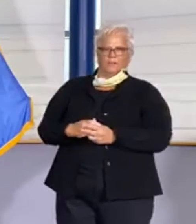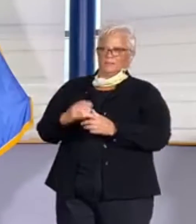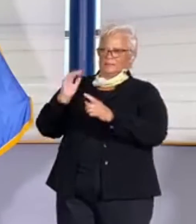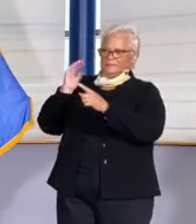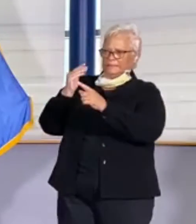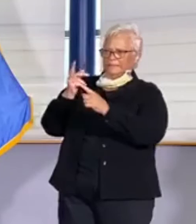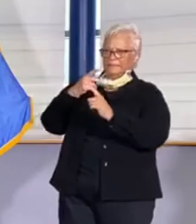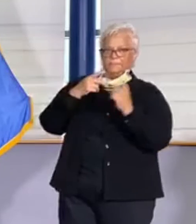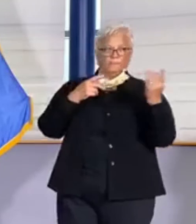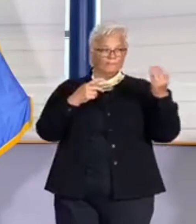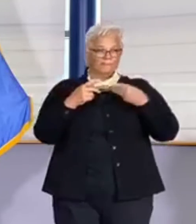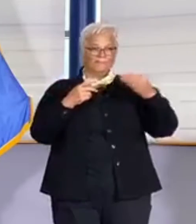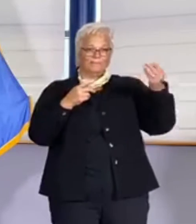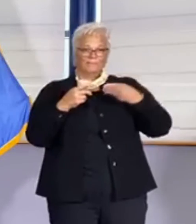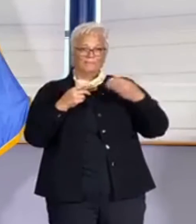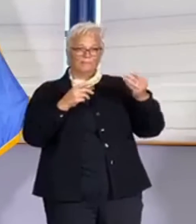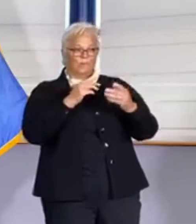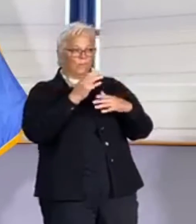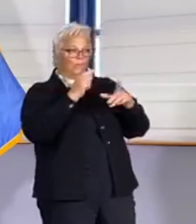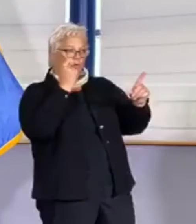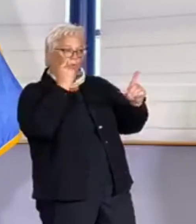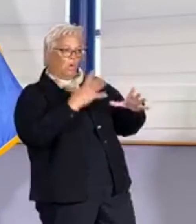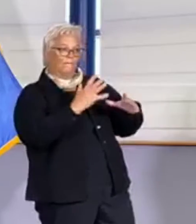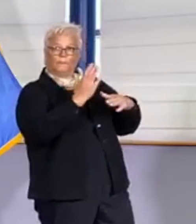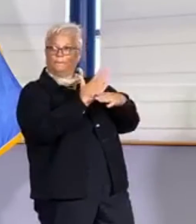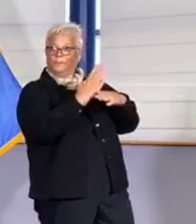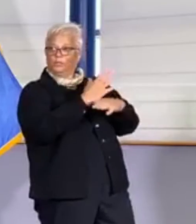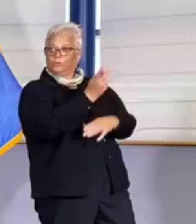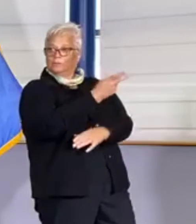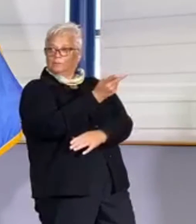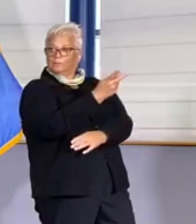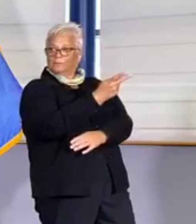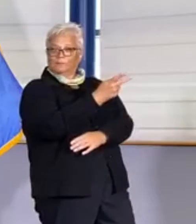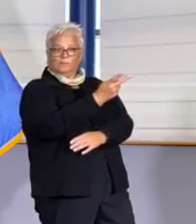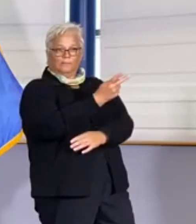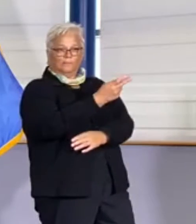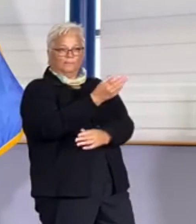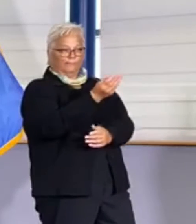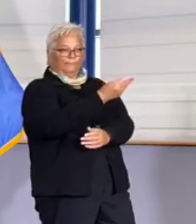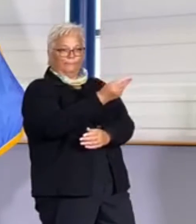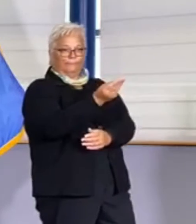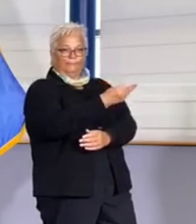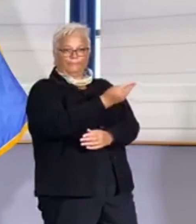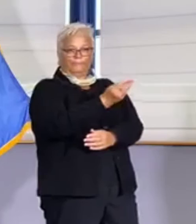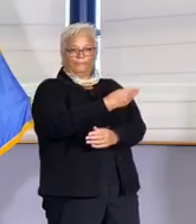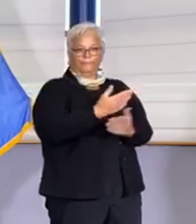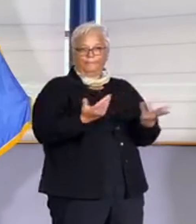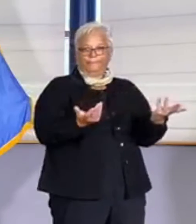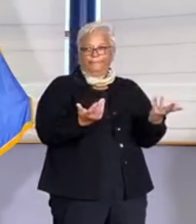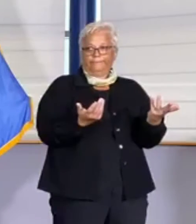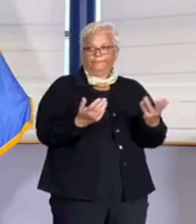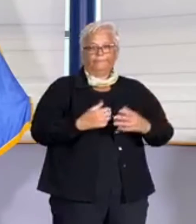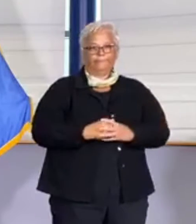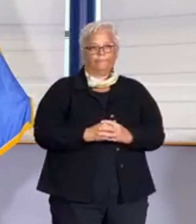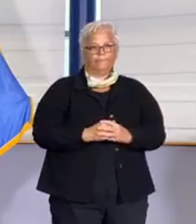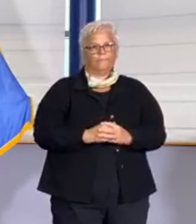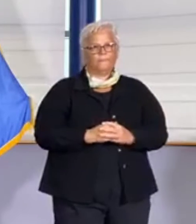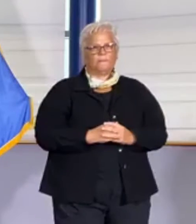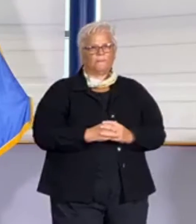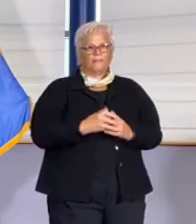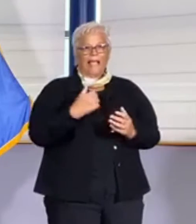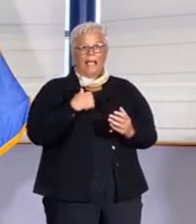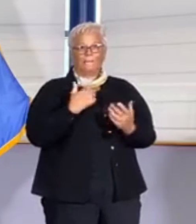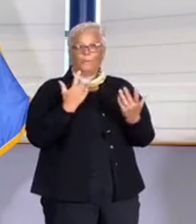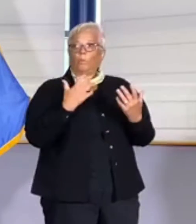of, if I remember correctly, eight that she said they've issued at this point. And that's all data that, of course, we would like to know if